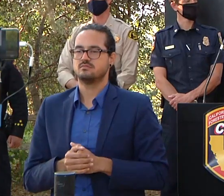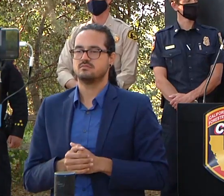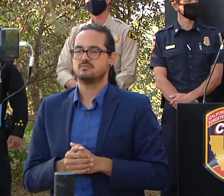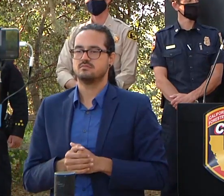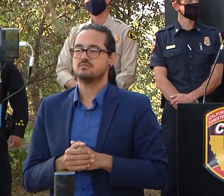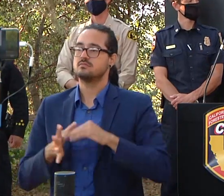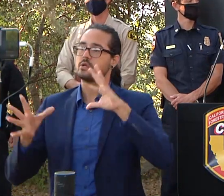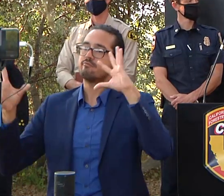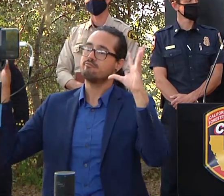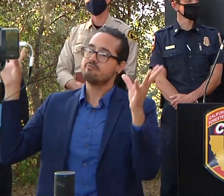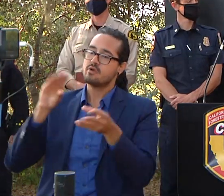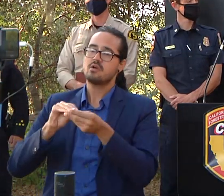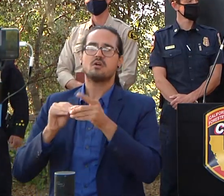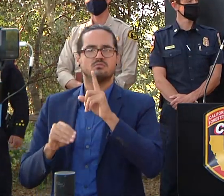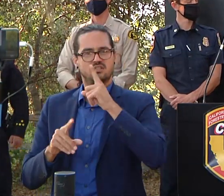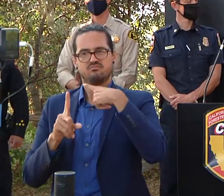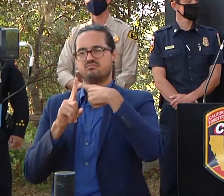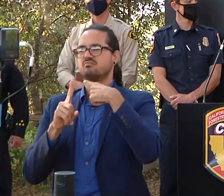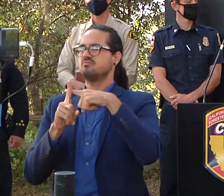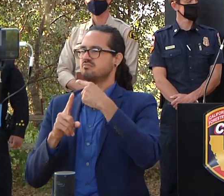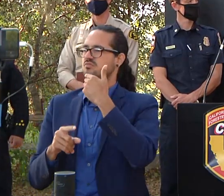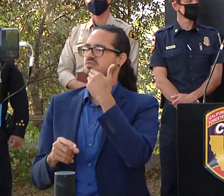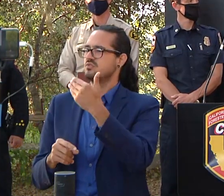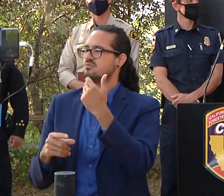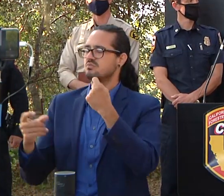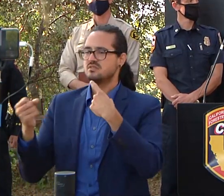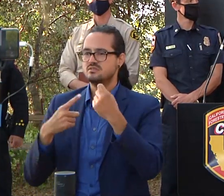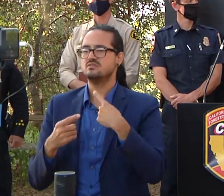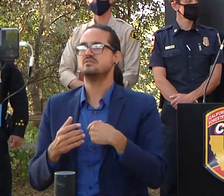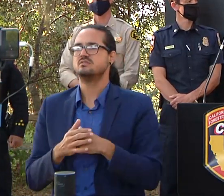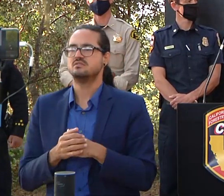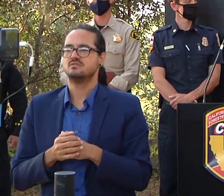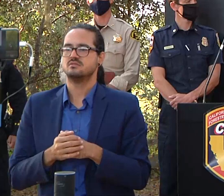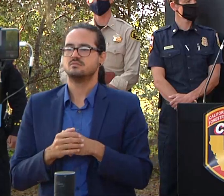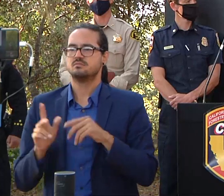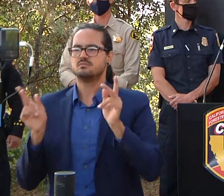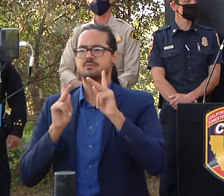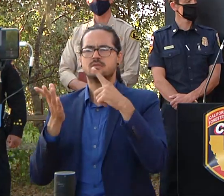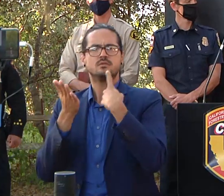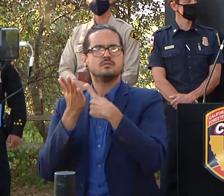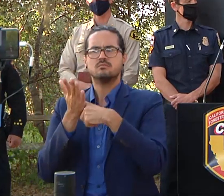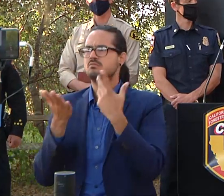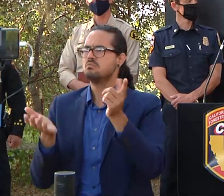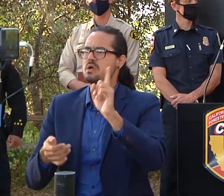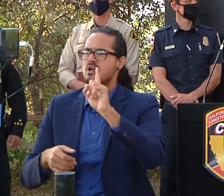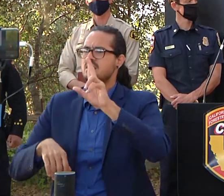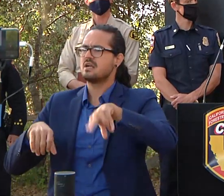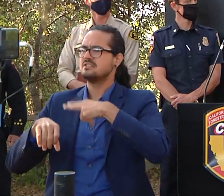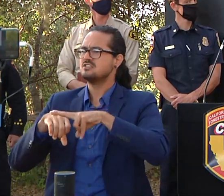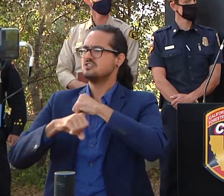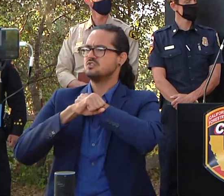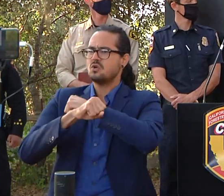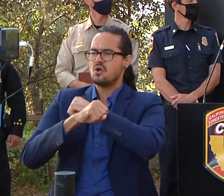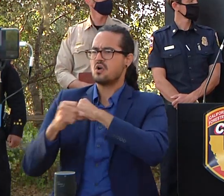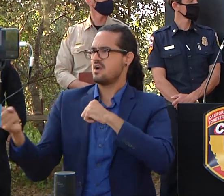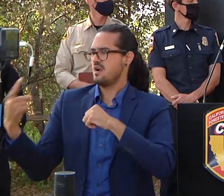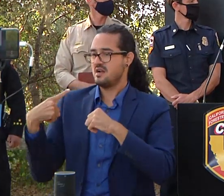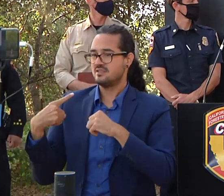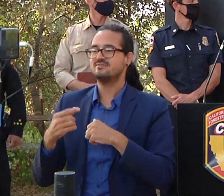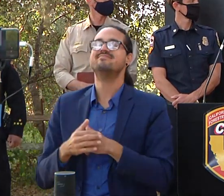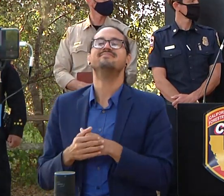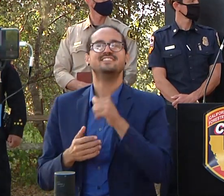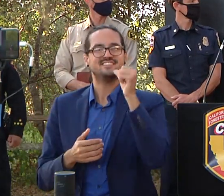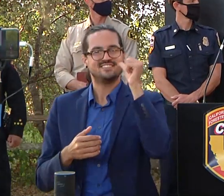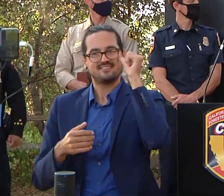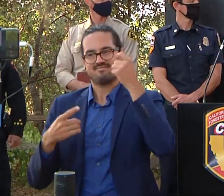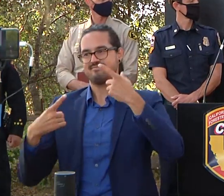questions about the the national guard we received yesterday a couple of national guard crews they've been employed and they've been working uh predominantly down on